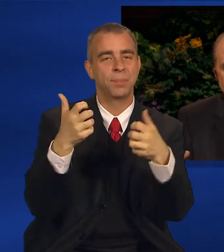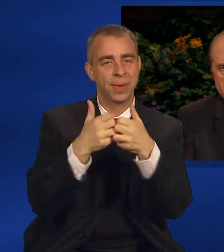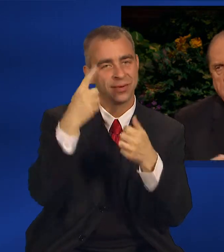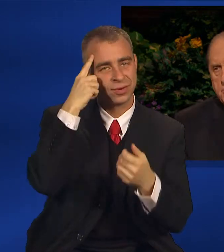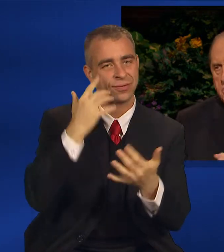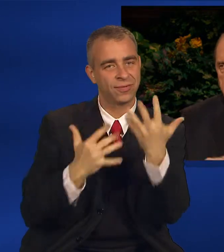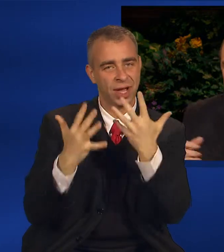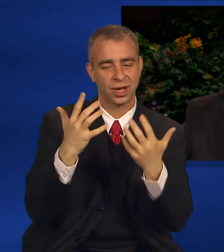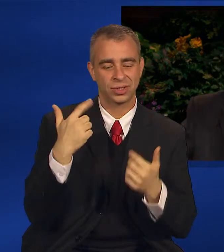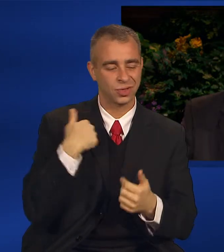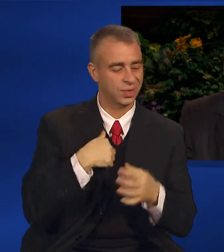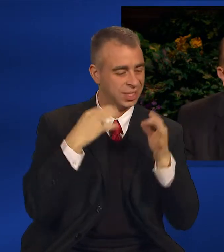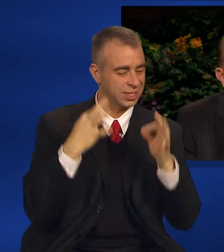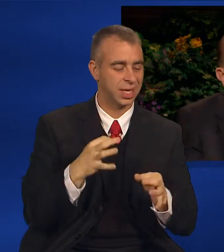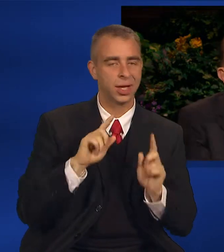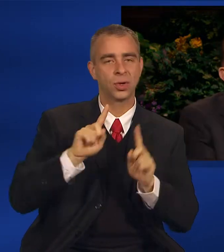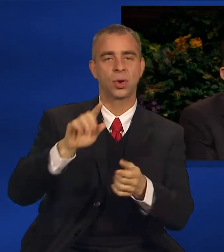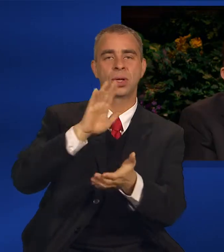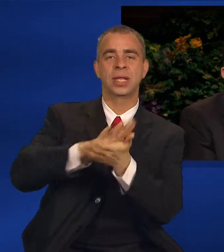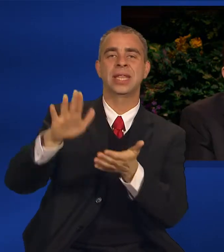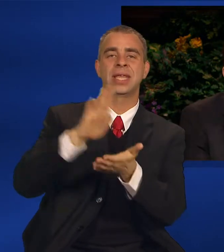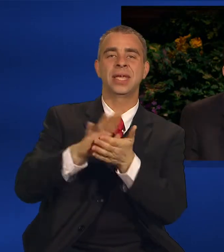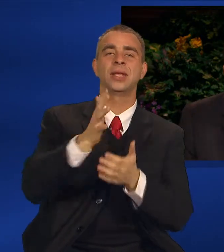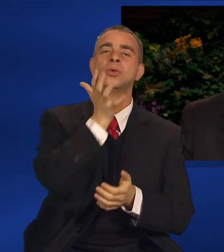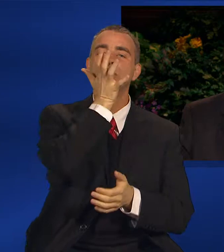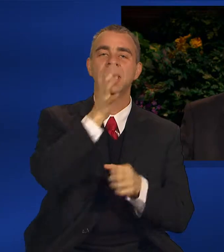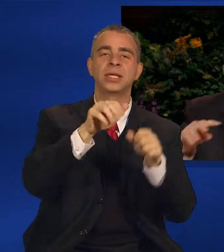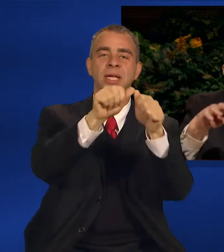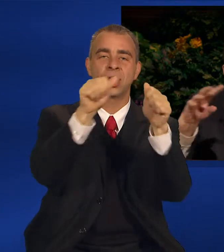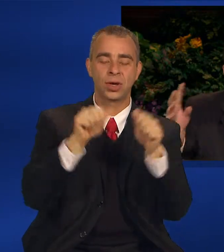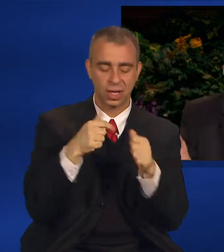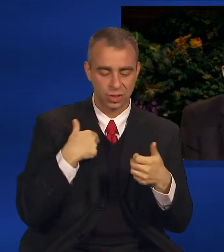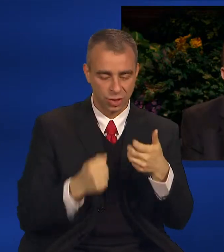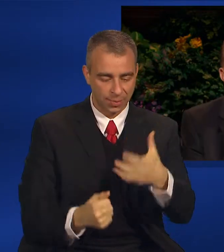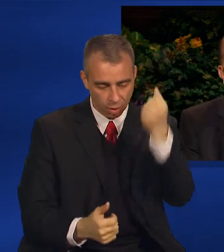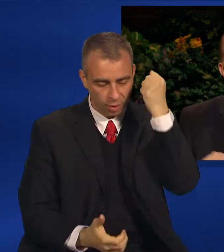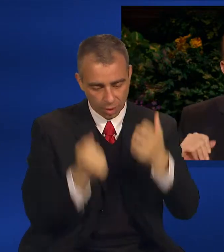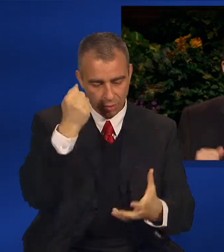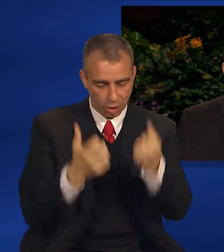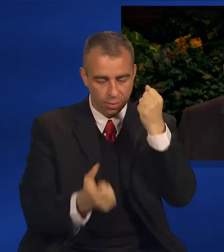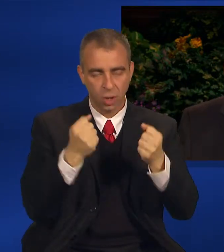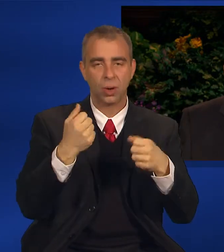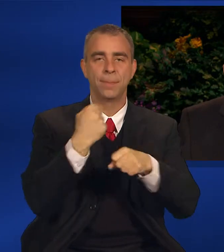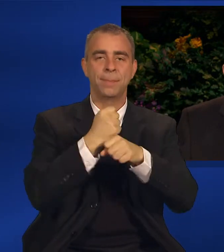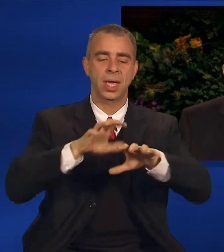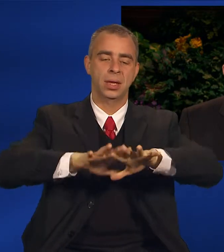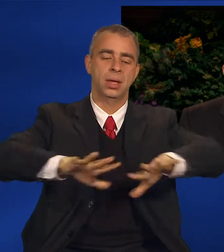We began to pull the tall grass, planning to clear a large, circular area.